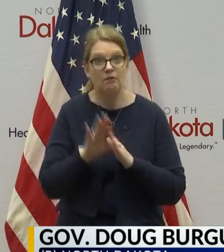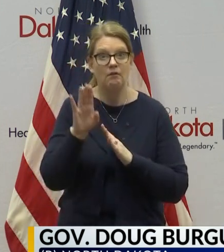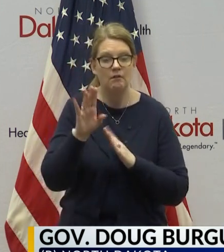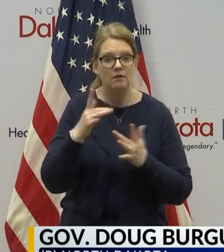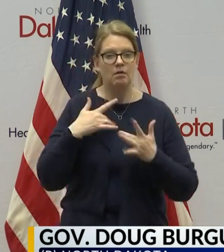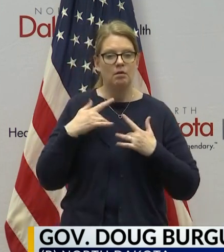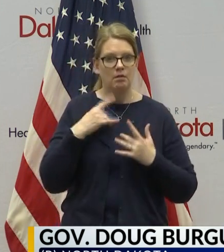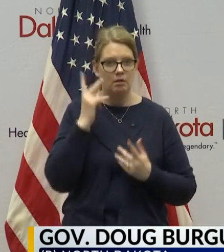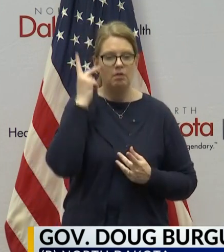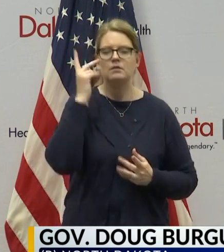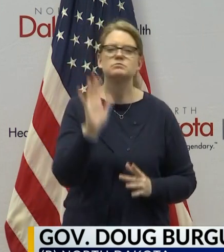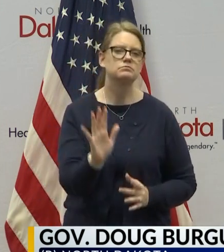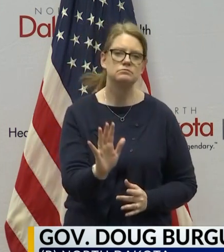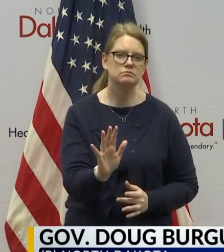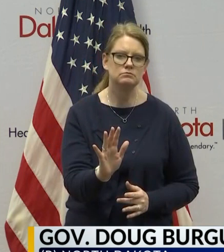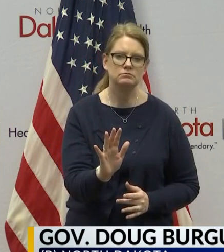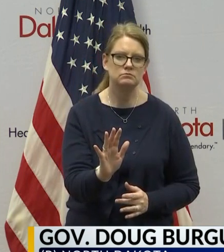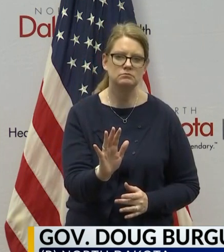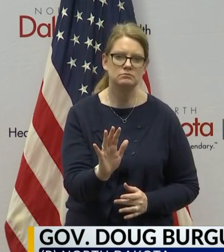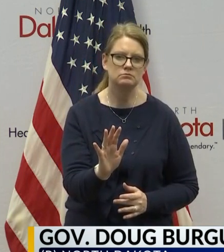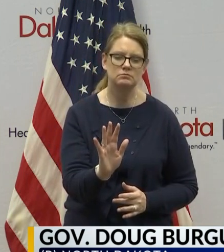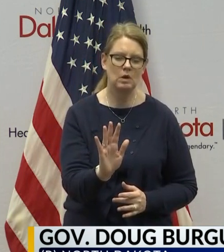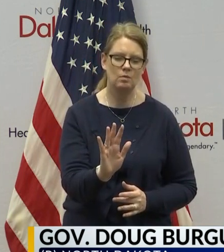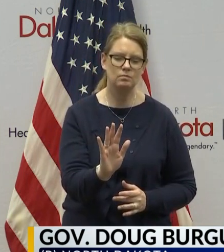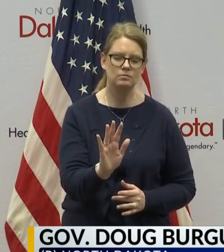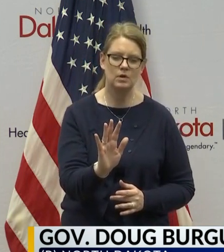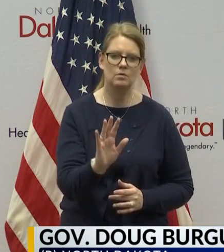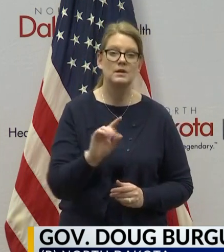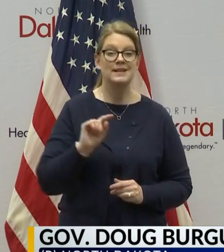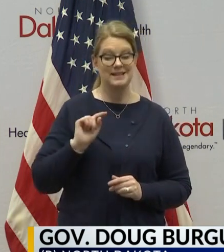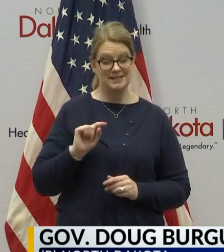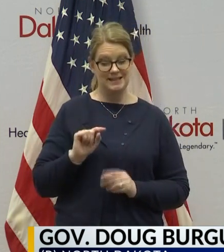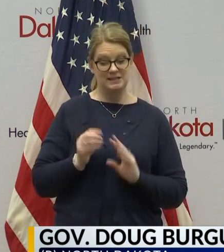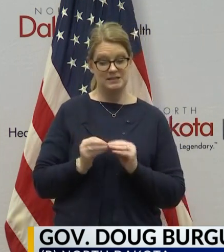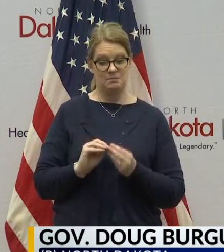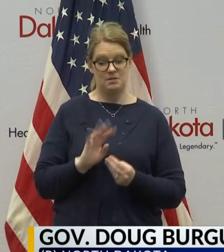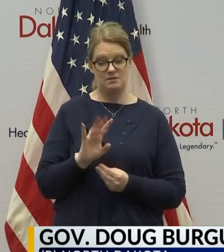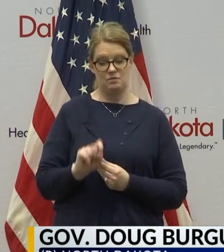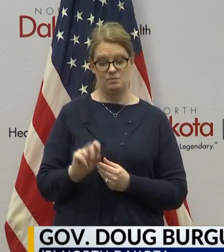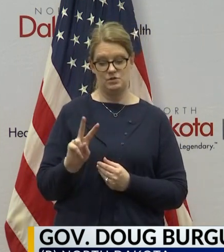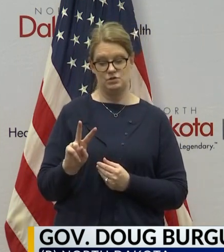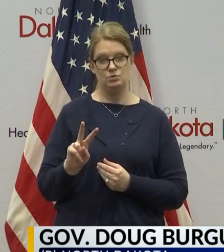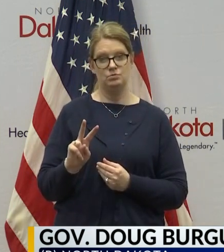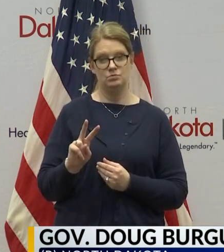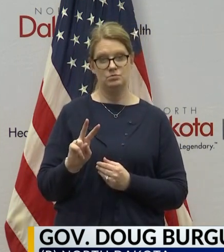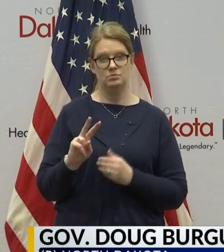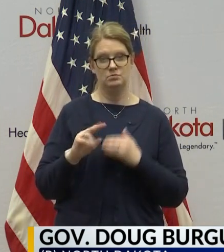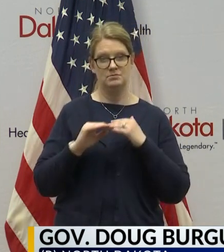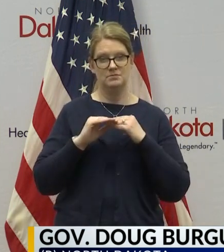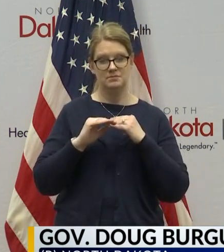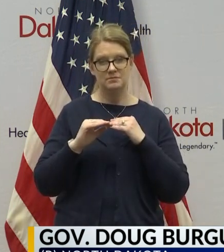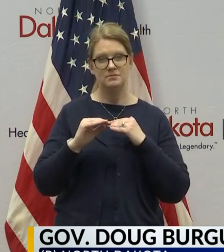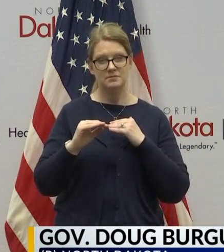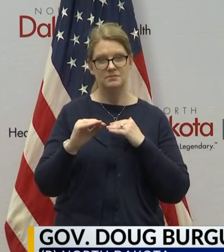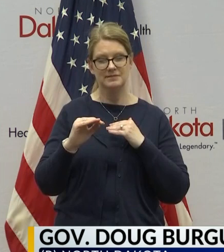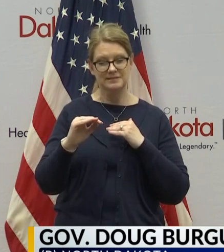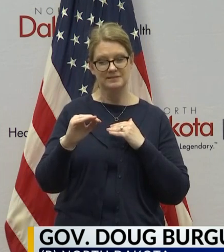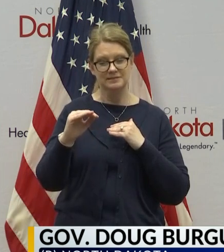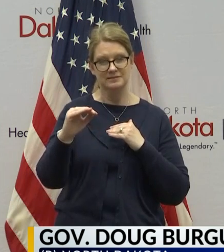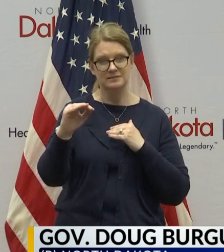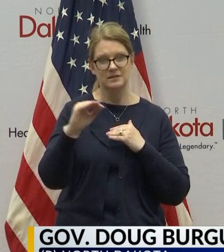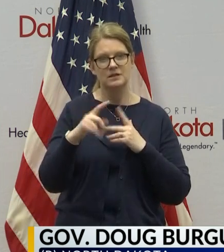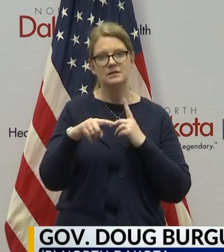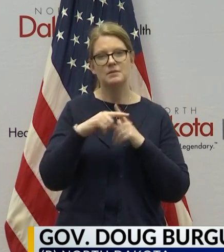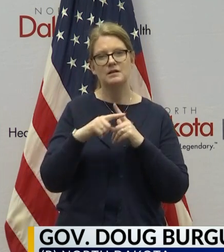concern, but we're going to continue to track this number closely, which is this, the number of positive, the positive rate per